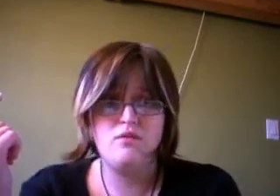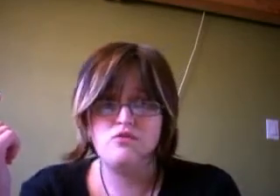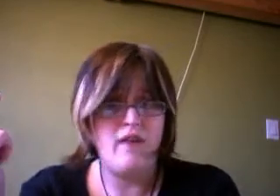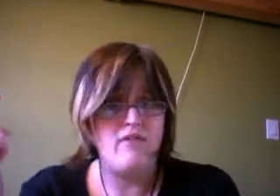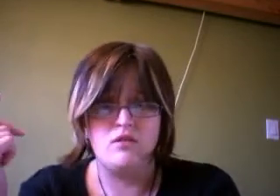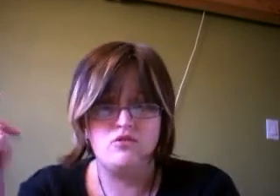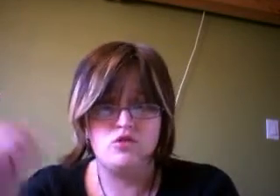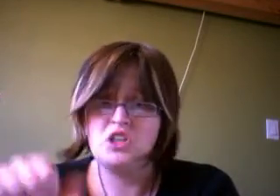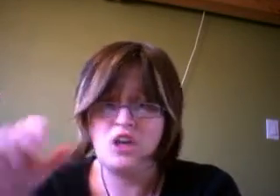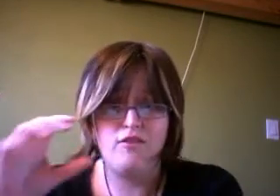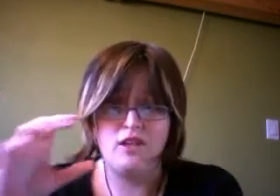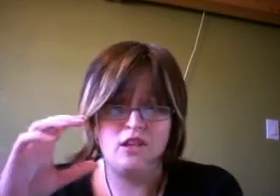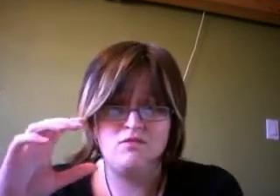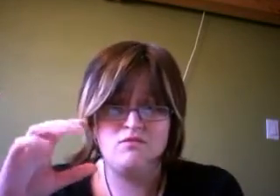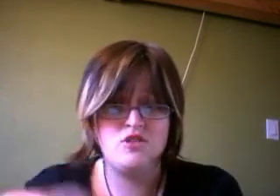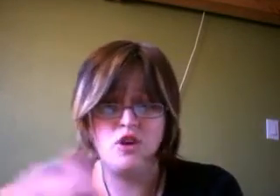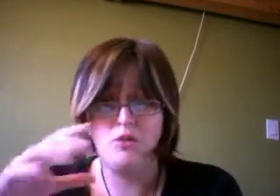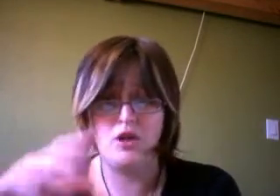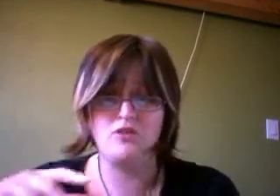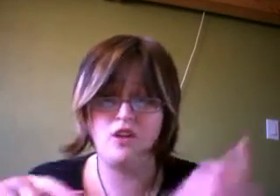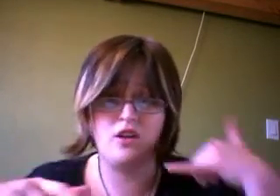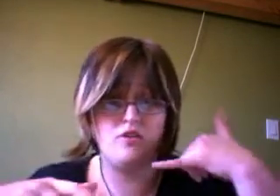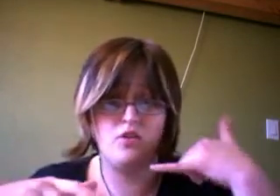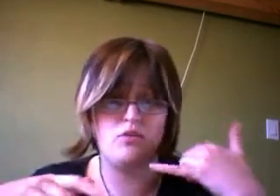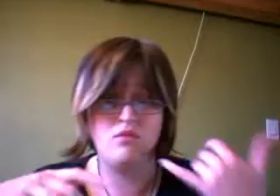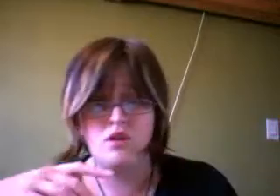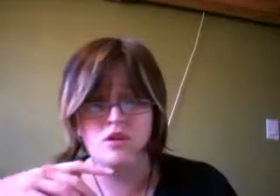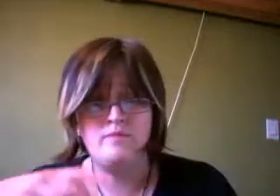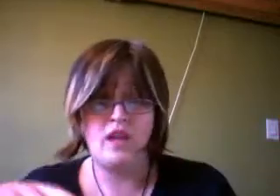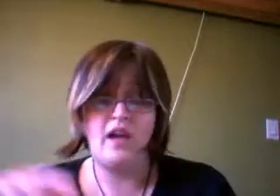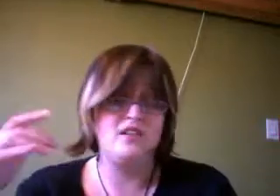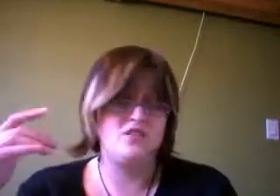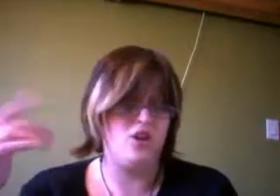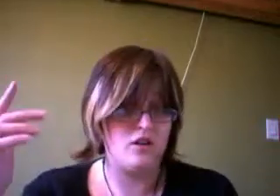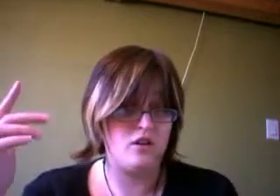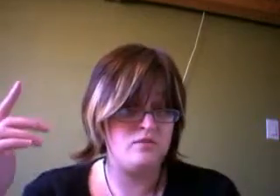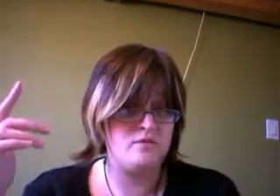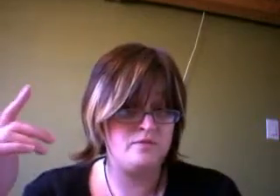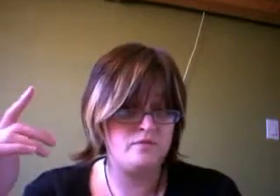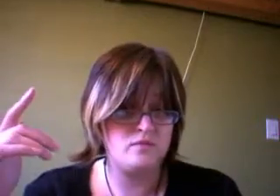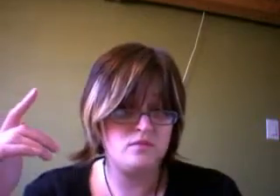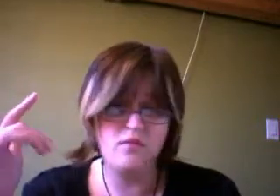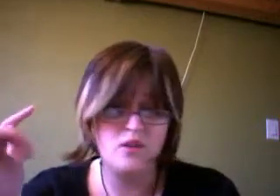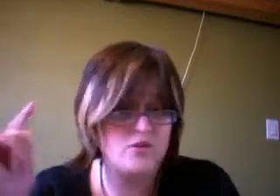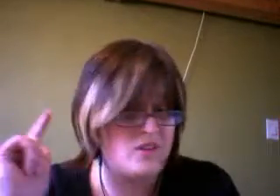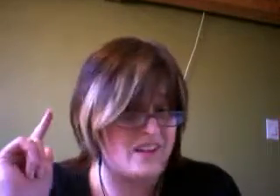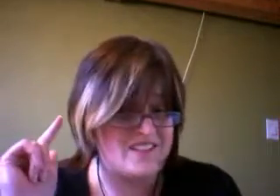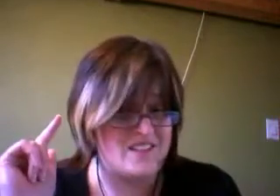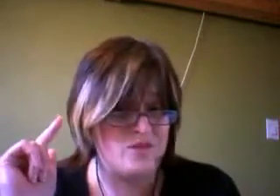driving, drinking coffee, Starbucks, talking on the phone. And it's dark. So they're not going to see you.